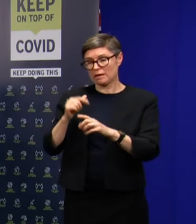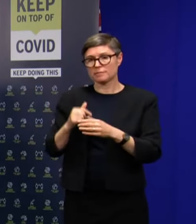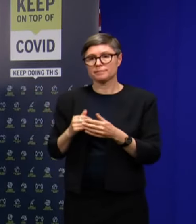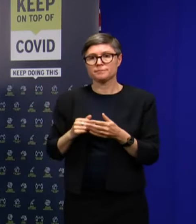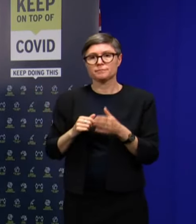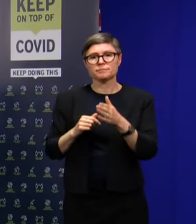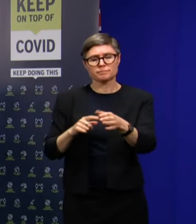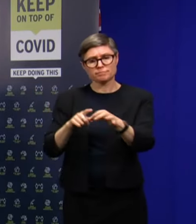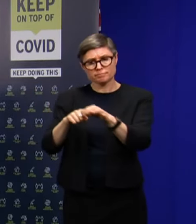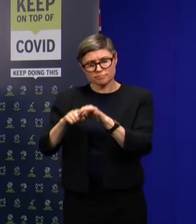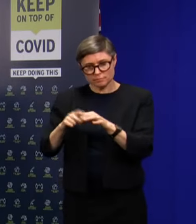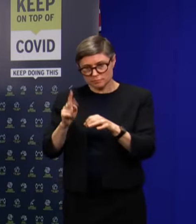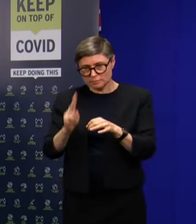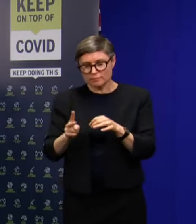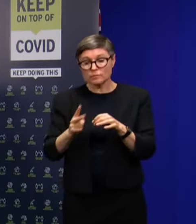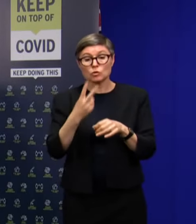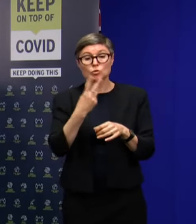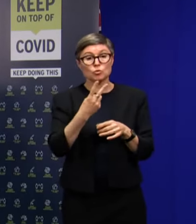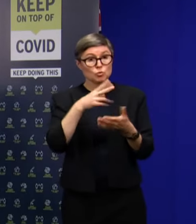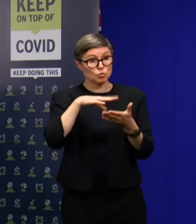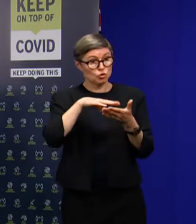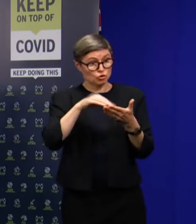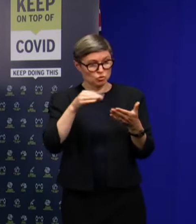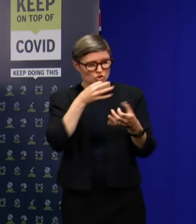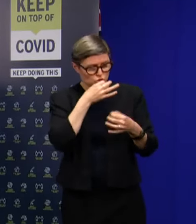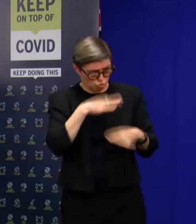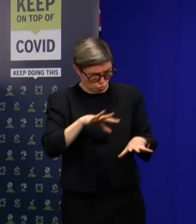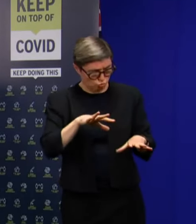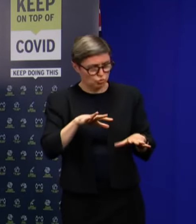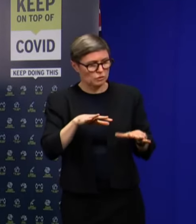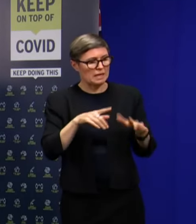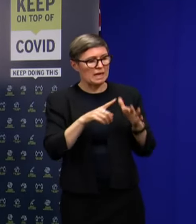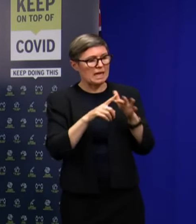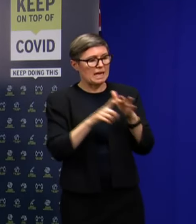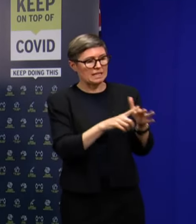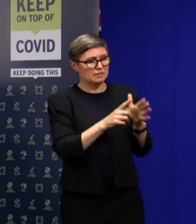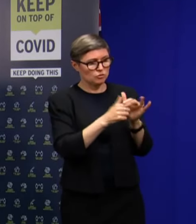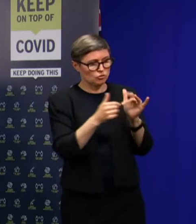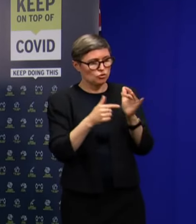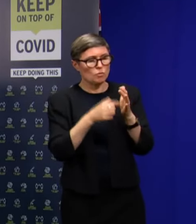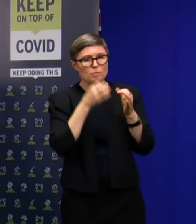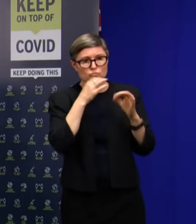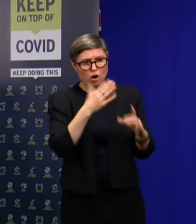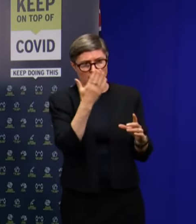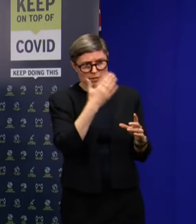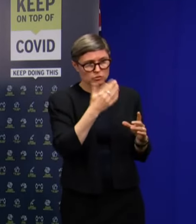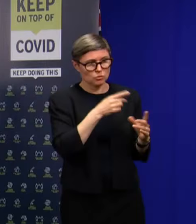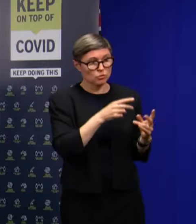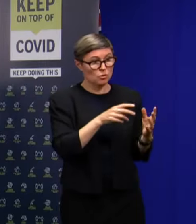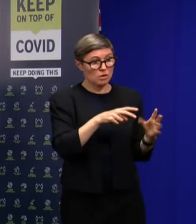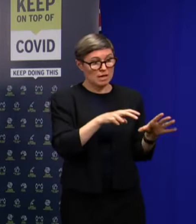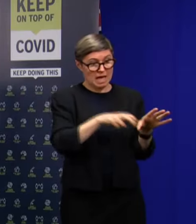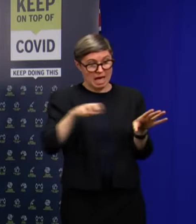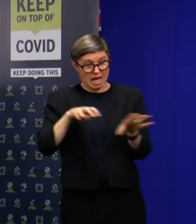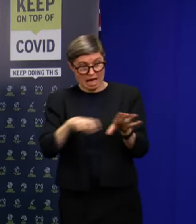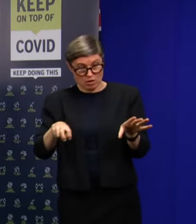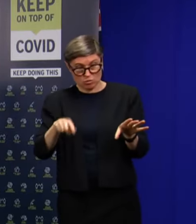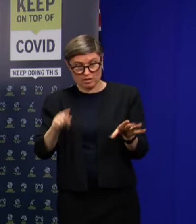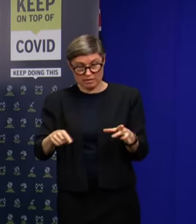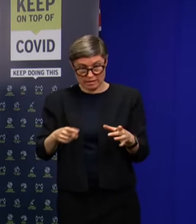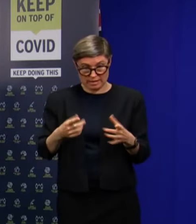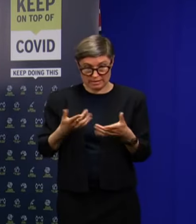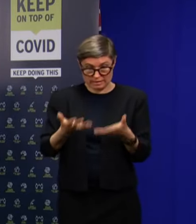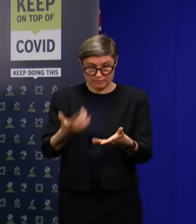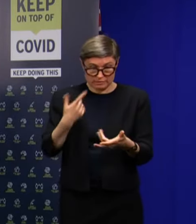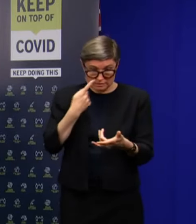students from East Derwent Primary who have been removed from the school and since tested negative, are they also contacts from the flight or can you